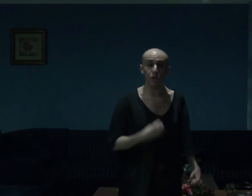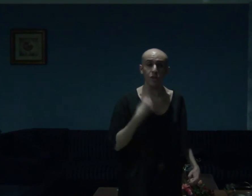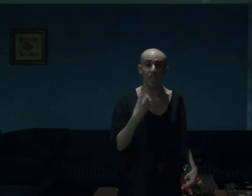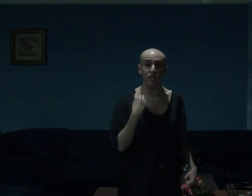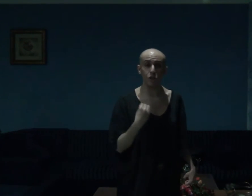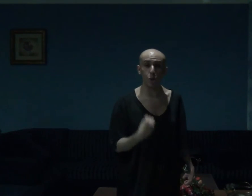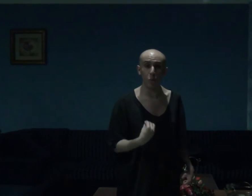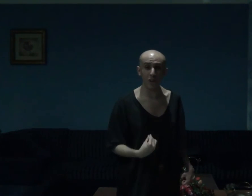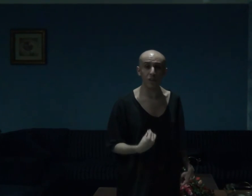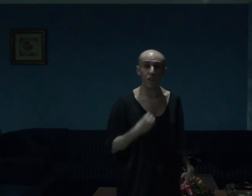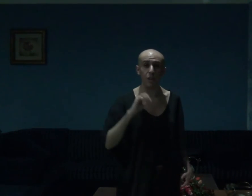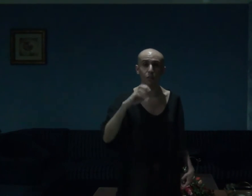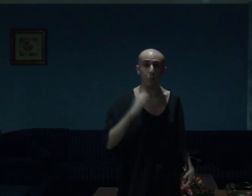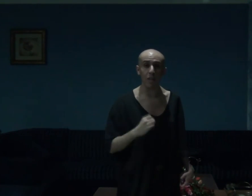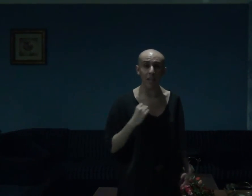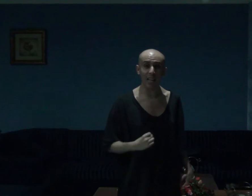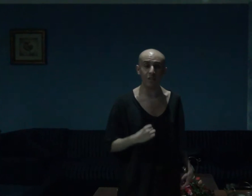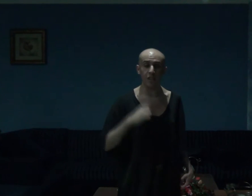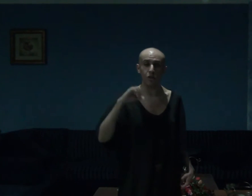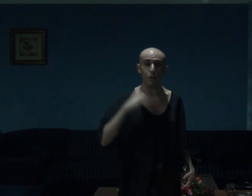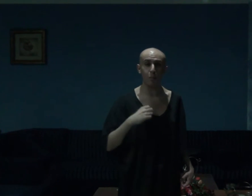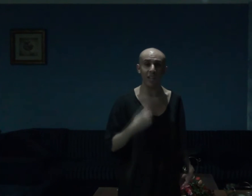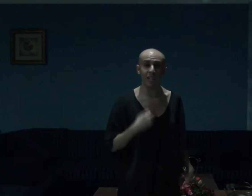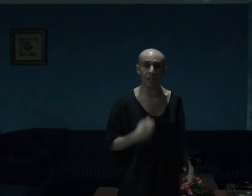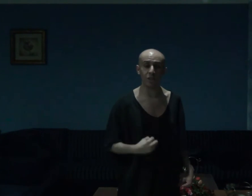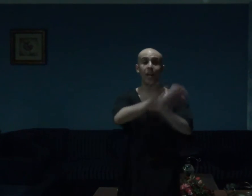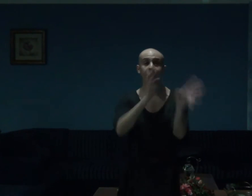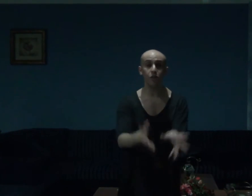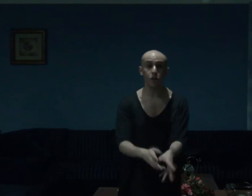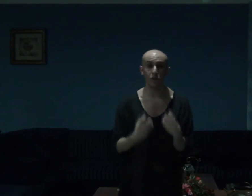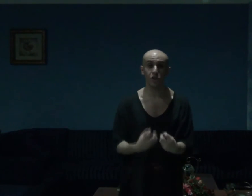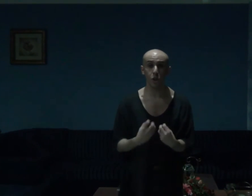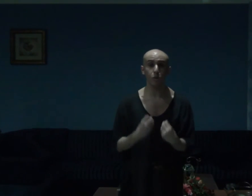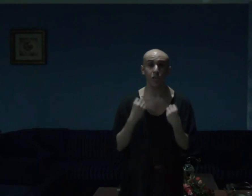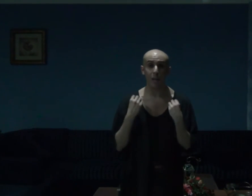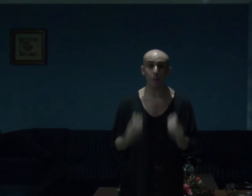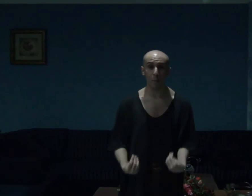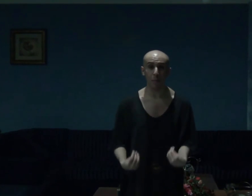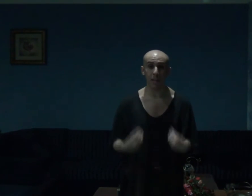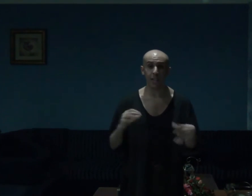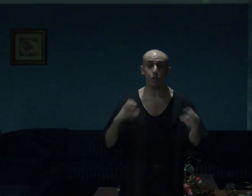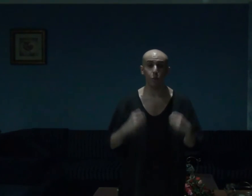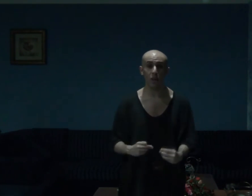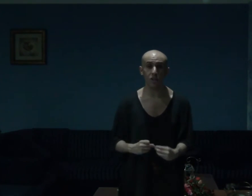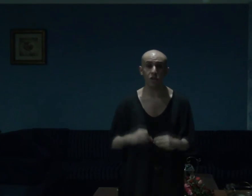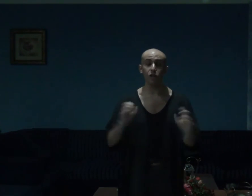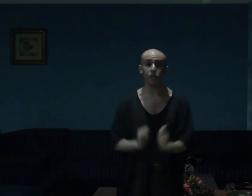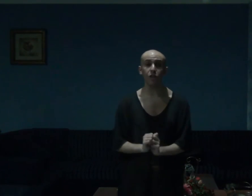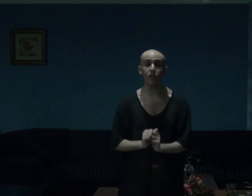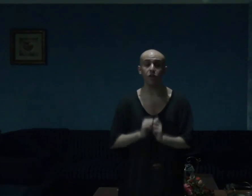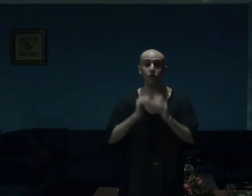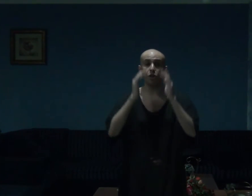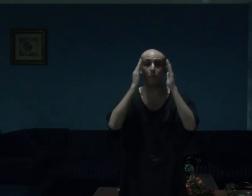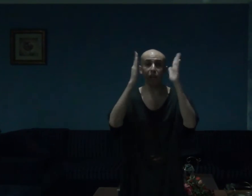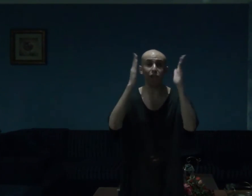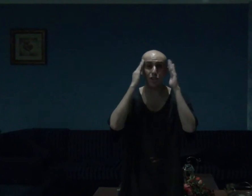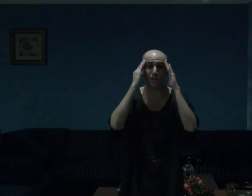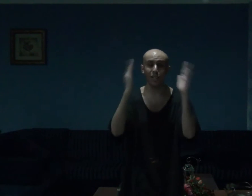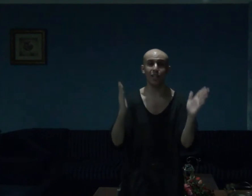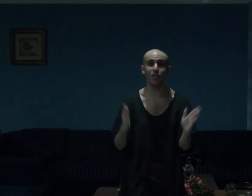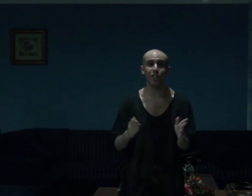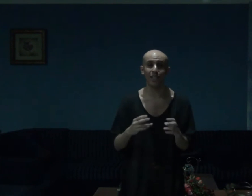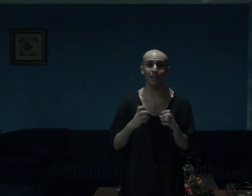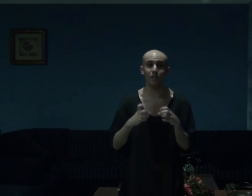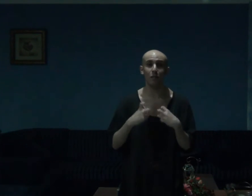so good and so worthy of being added on my list and was so damn epic it was this tv show my